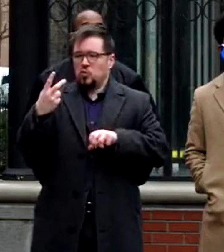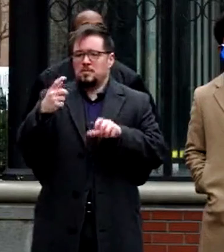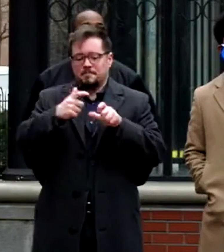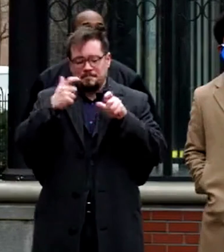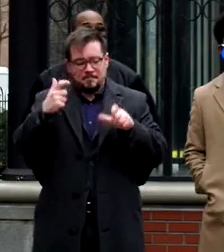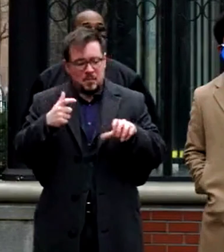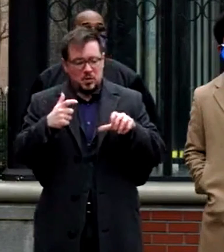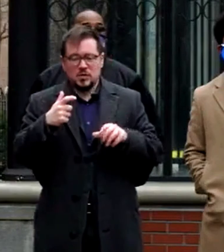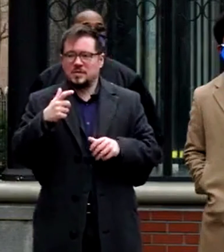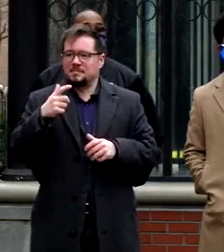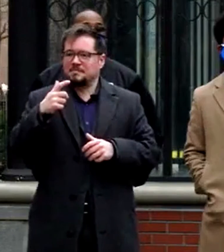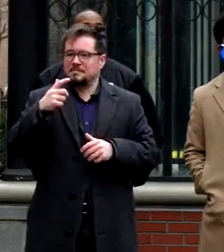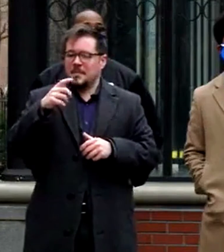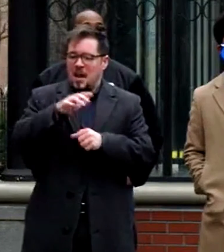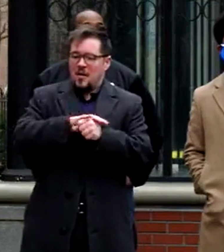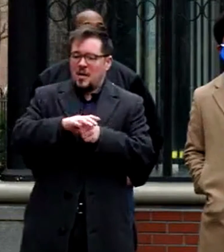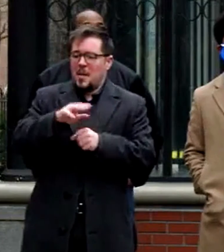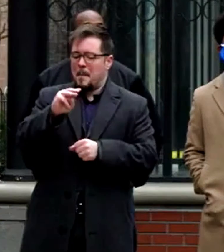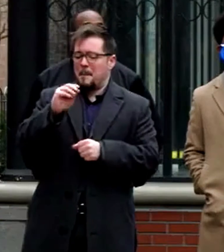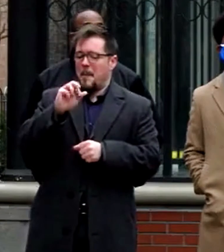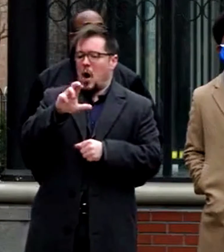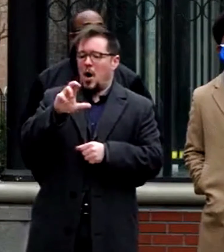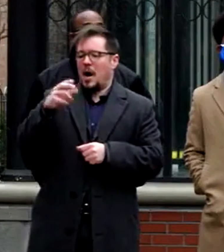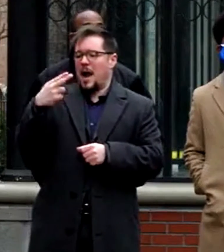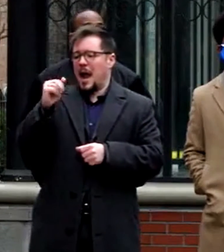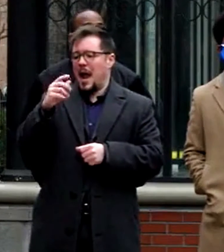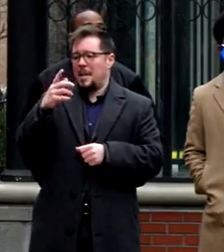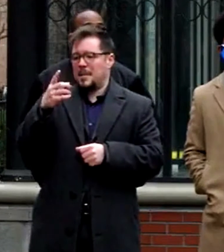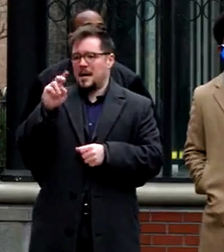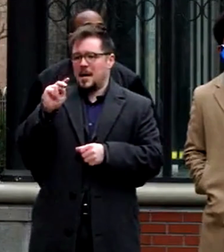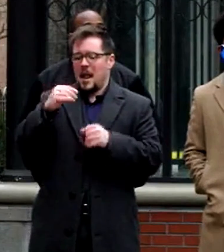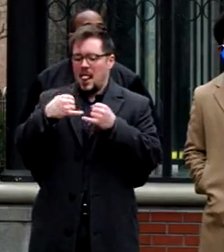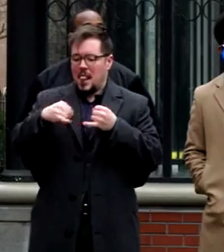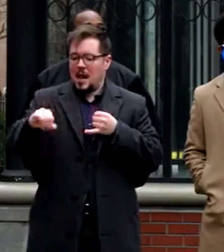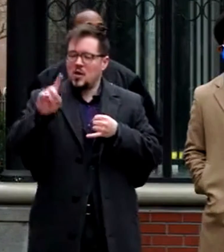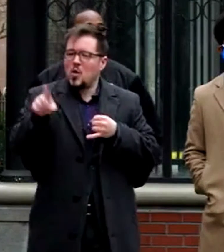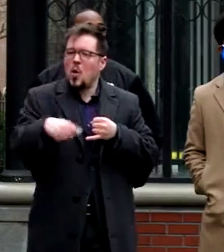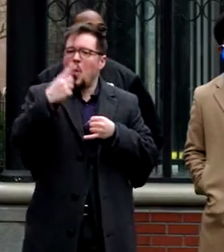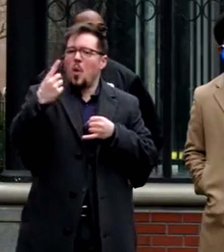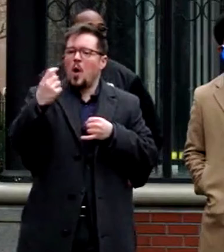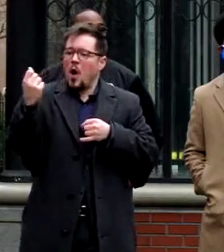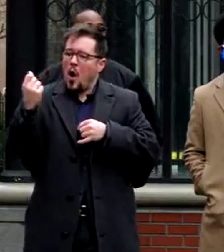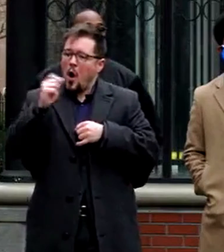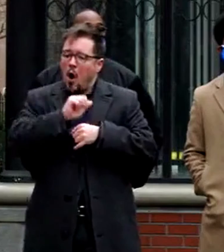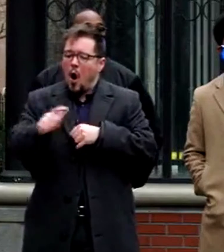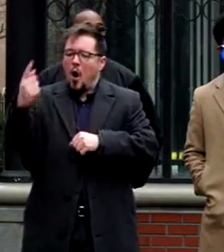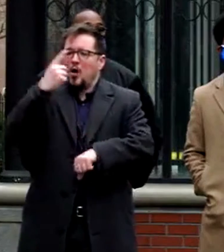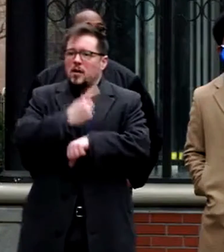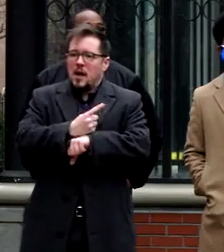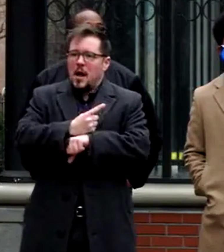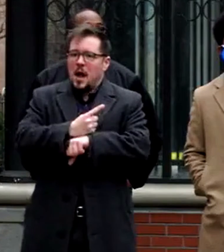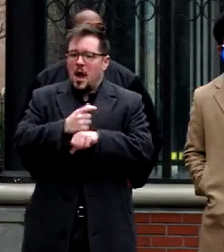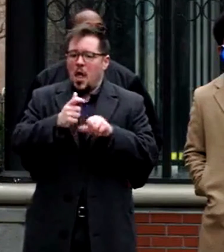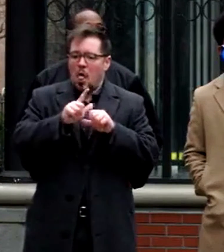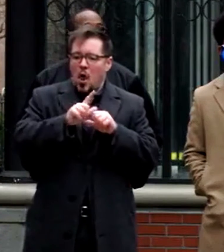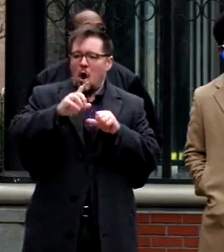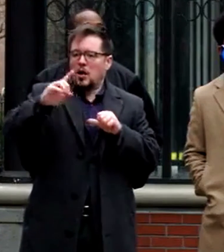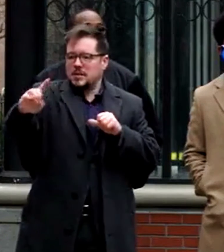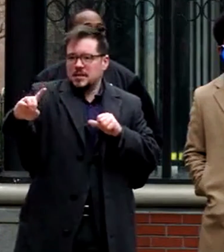the Mark Camden line is the only all-day long-distance transit service in Howard County.